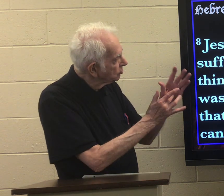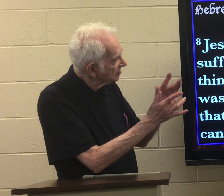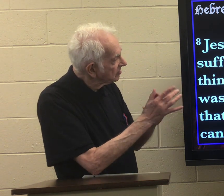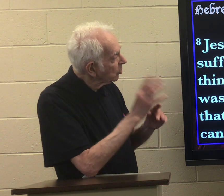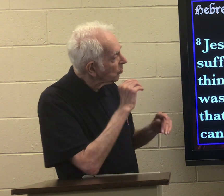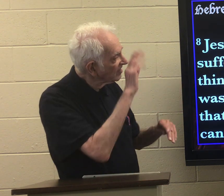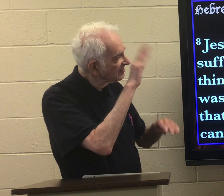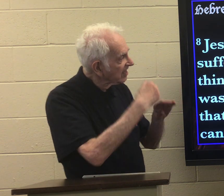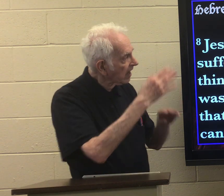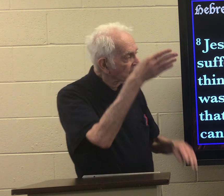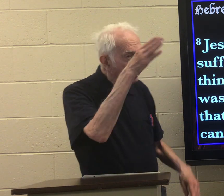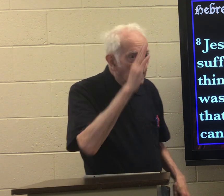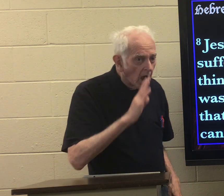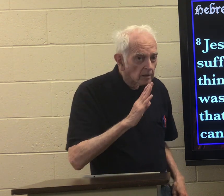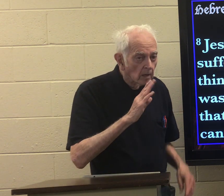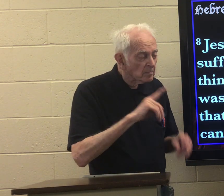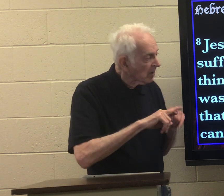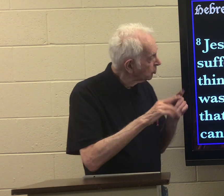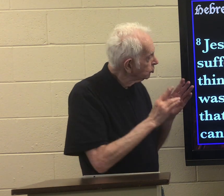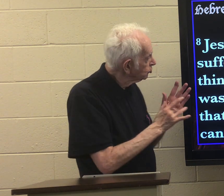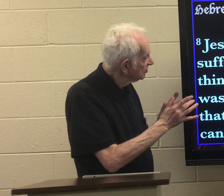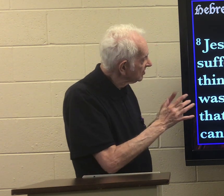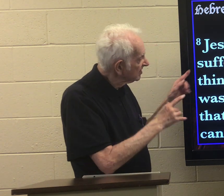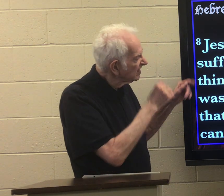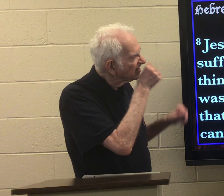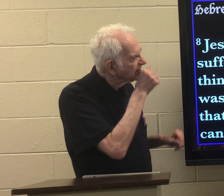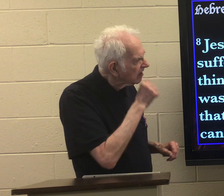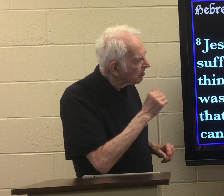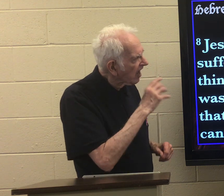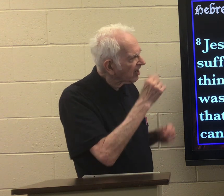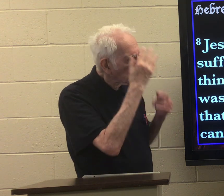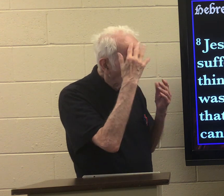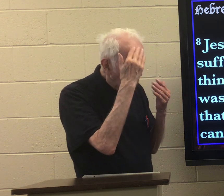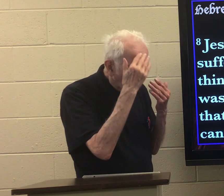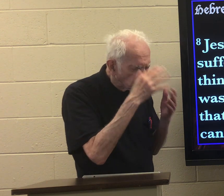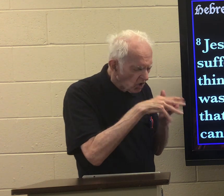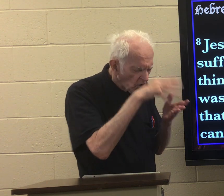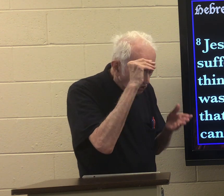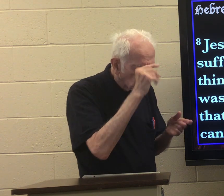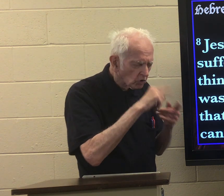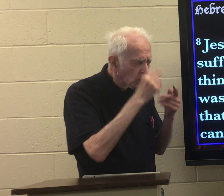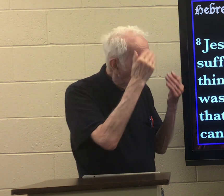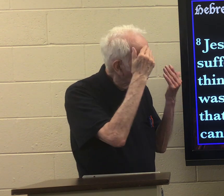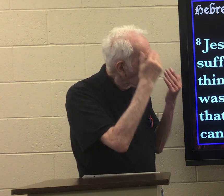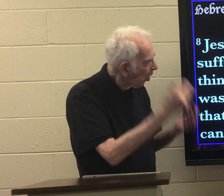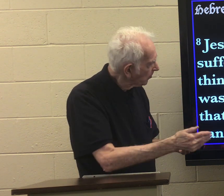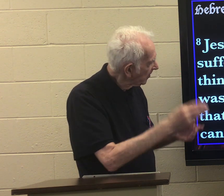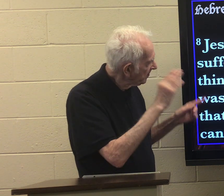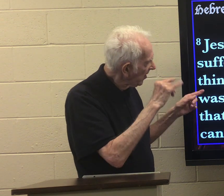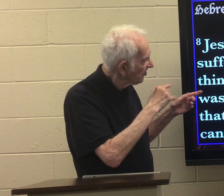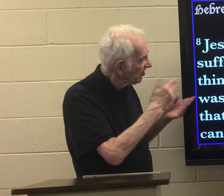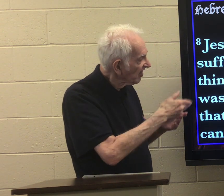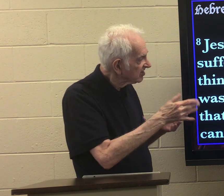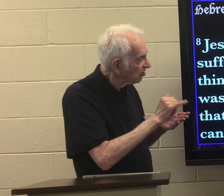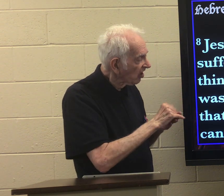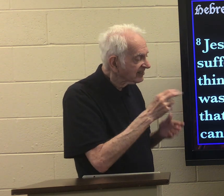Jesus was the son of God but Jesus suffered and learned to obey the